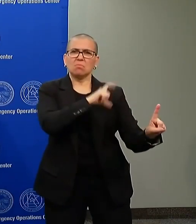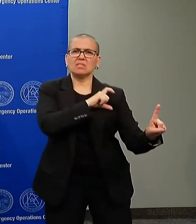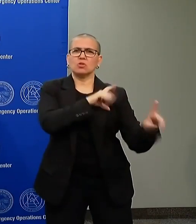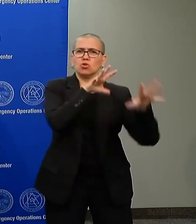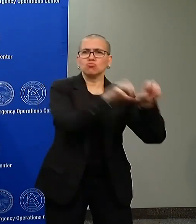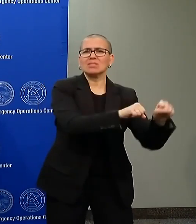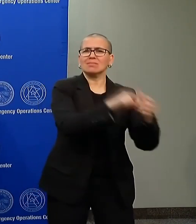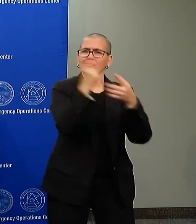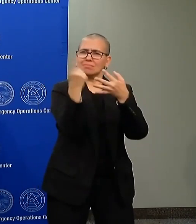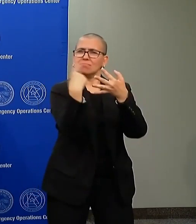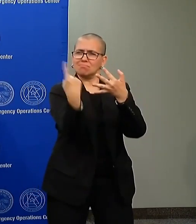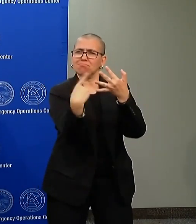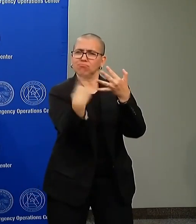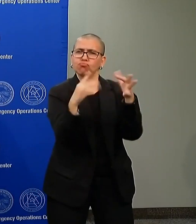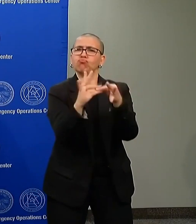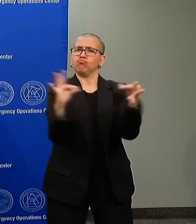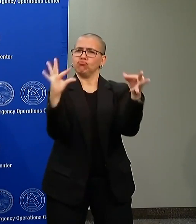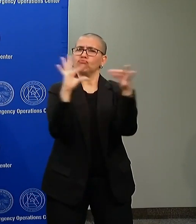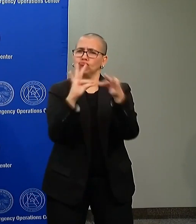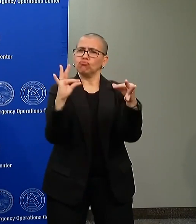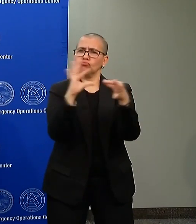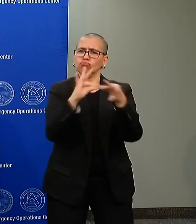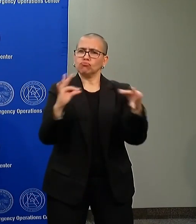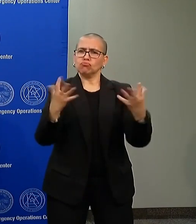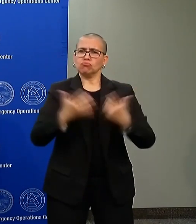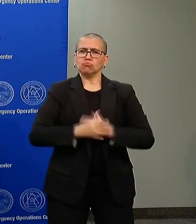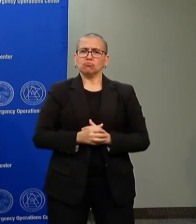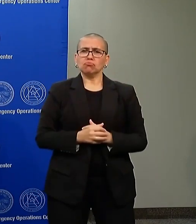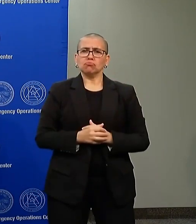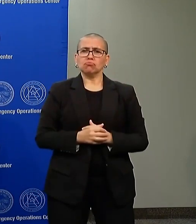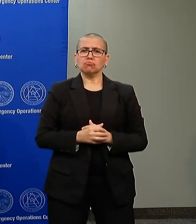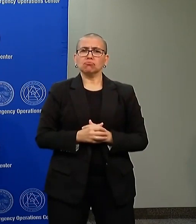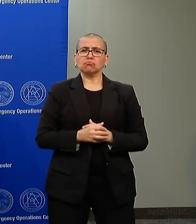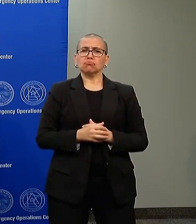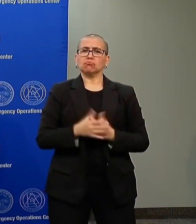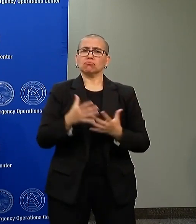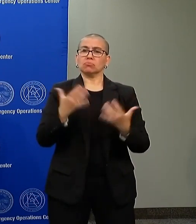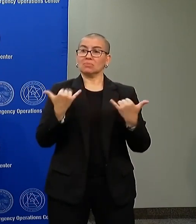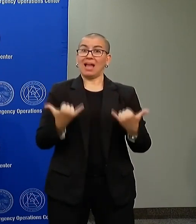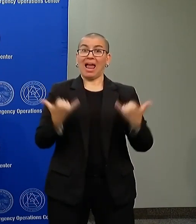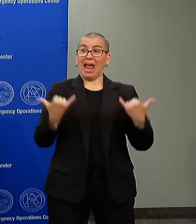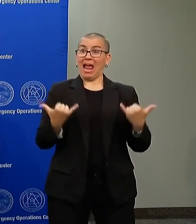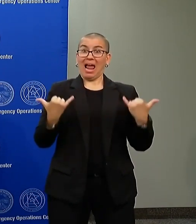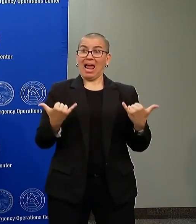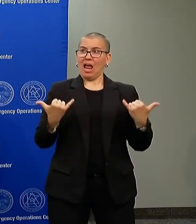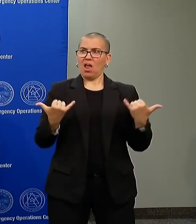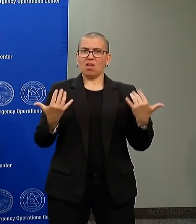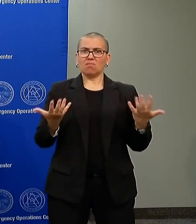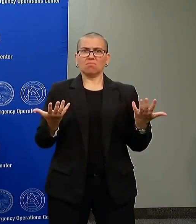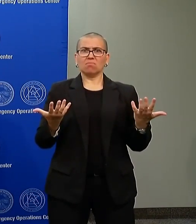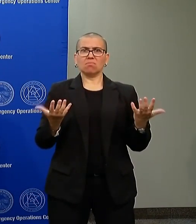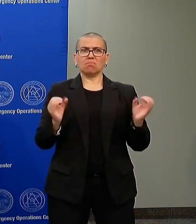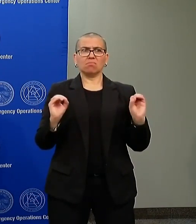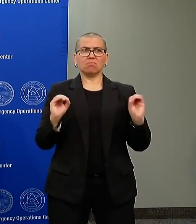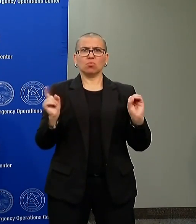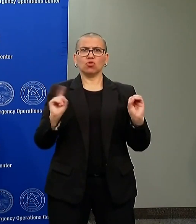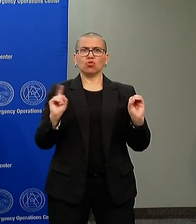seeing peaceful demonstrations, and I am not seeing, frankly, any empathy